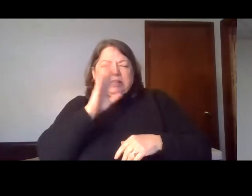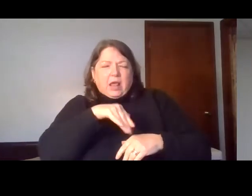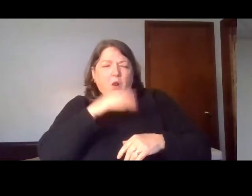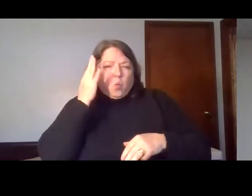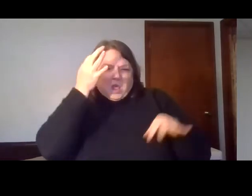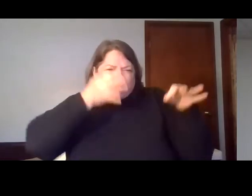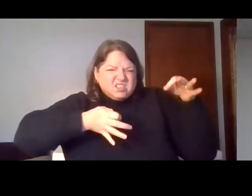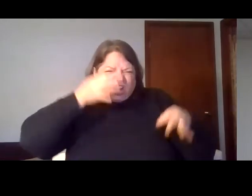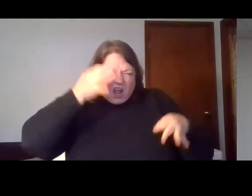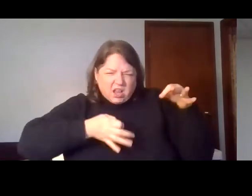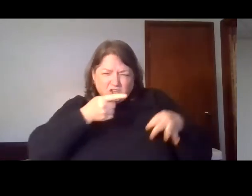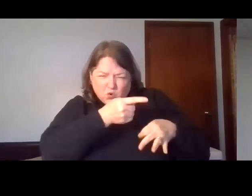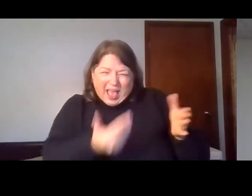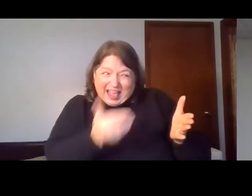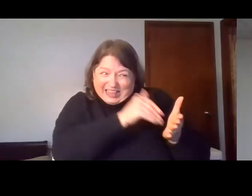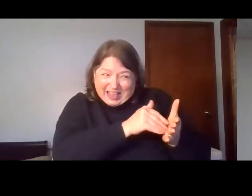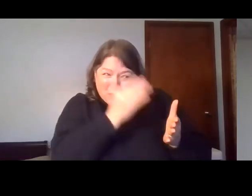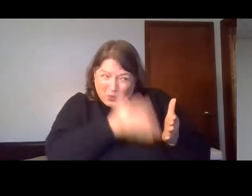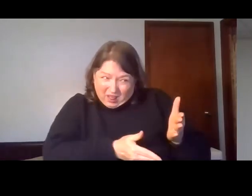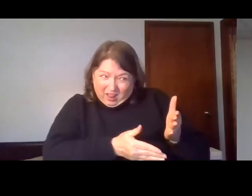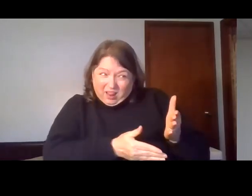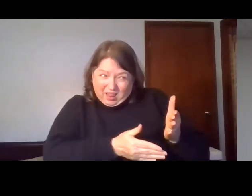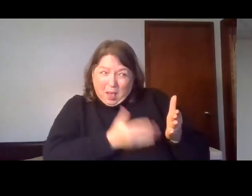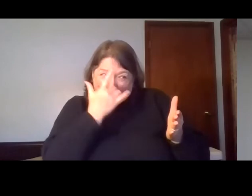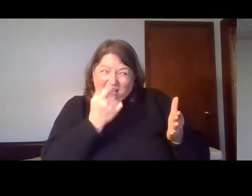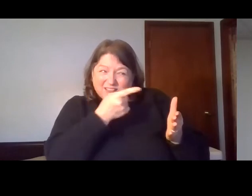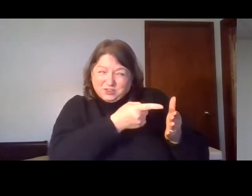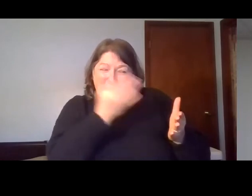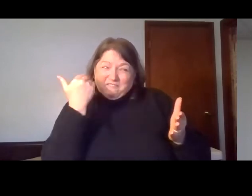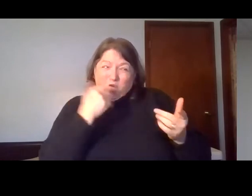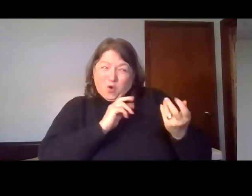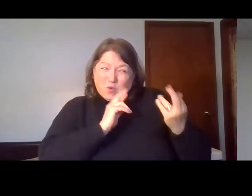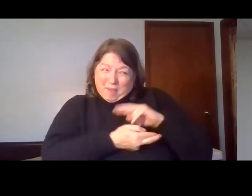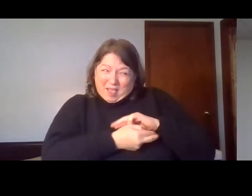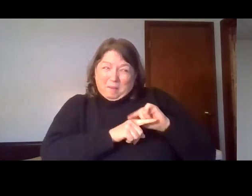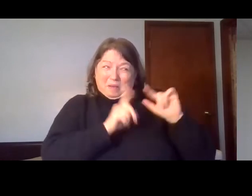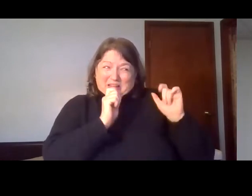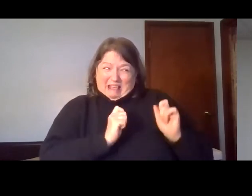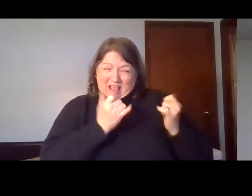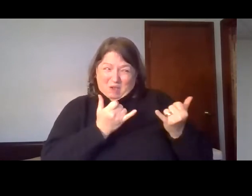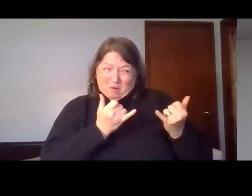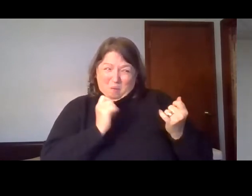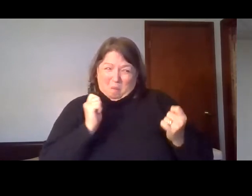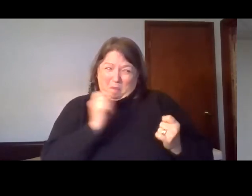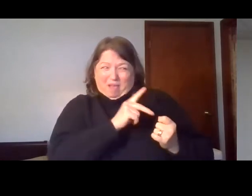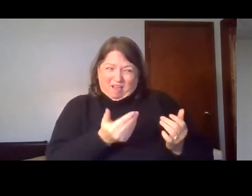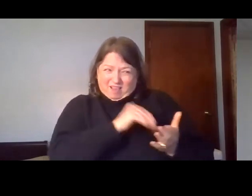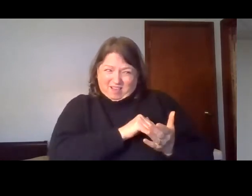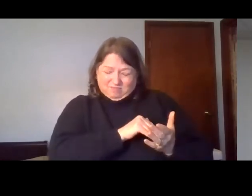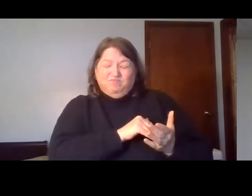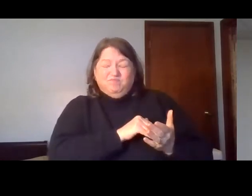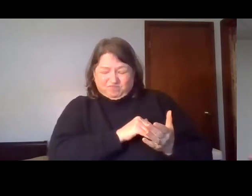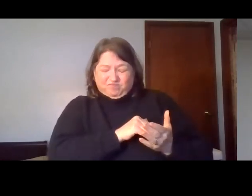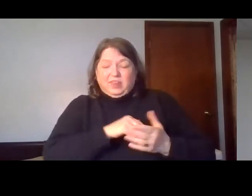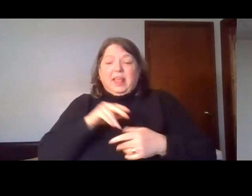due to their wickedness and their lack of repentance before God. So, in verse 1 of Nahum 1, we have a